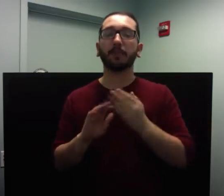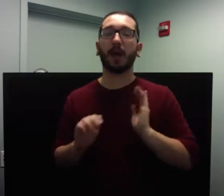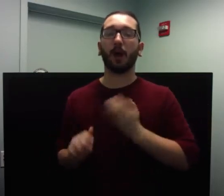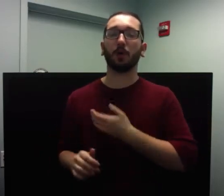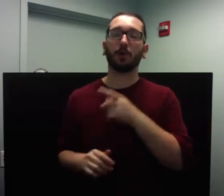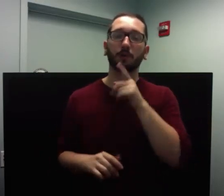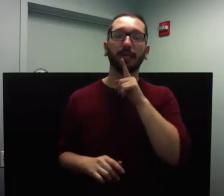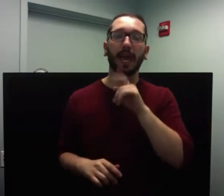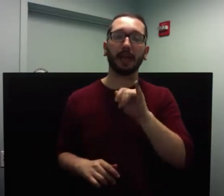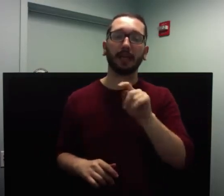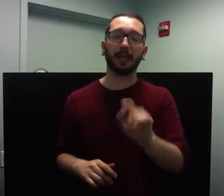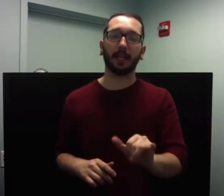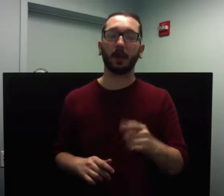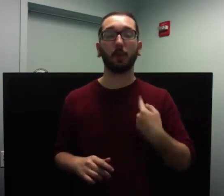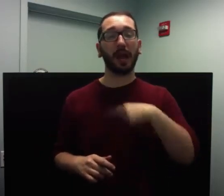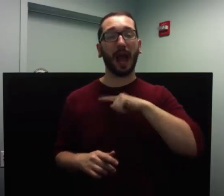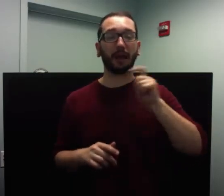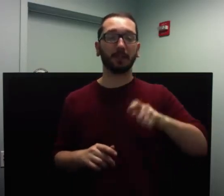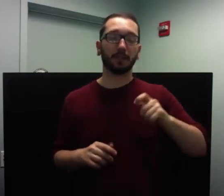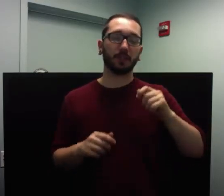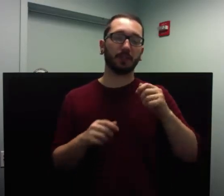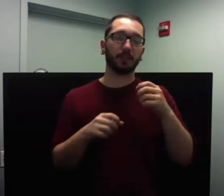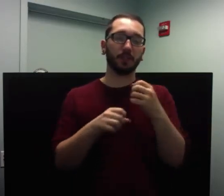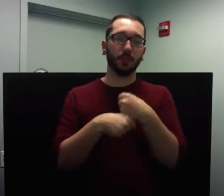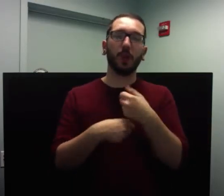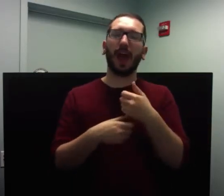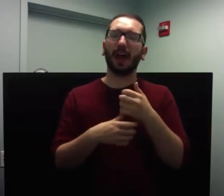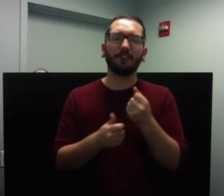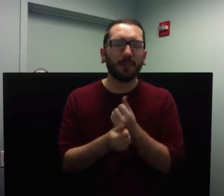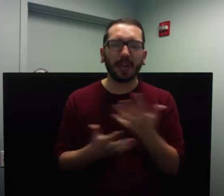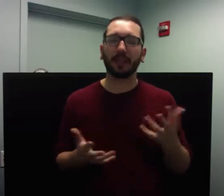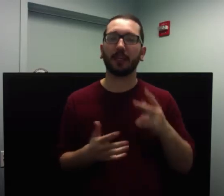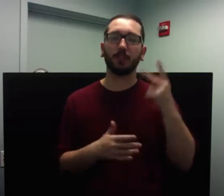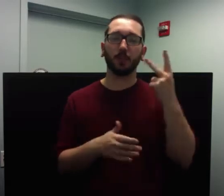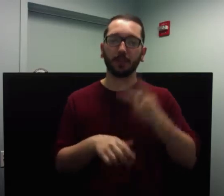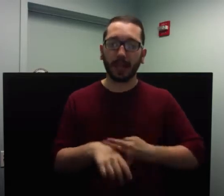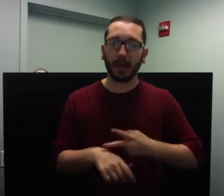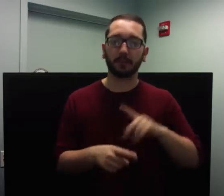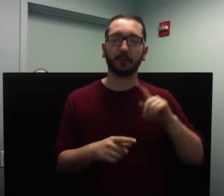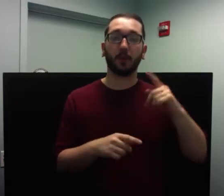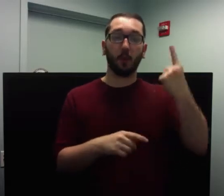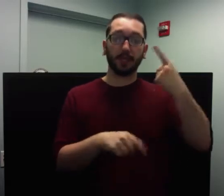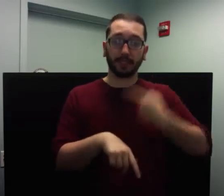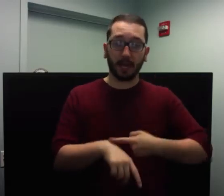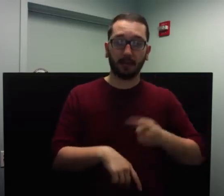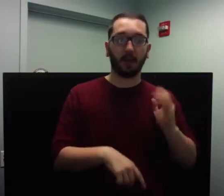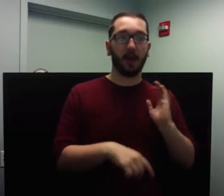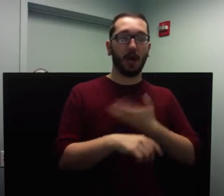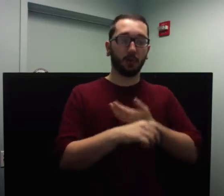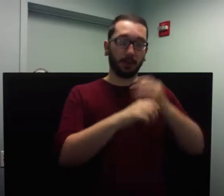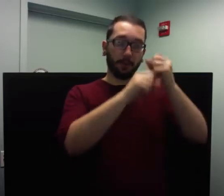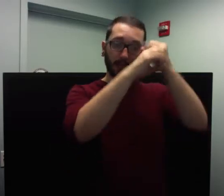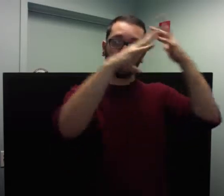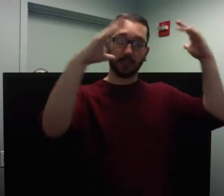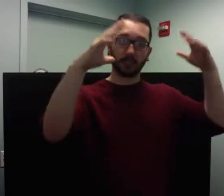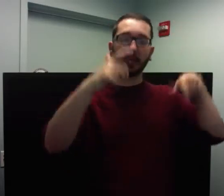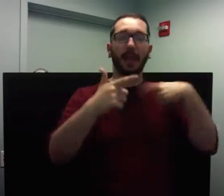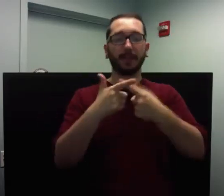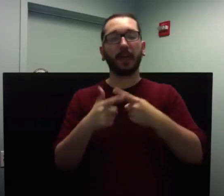world twice. Once in our minds and then again out in the world to make it so. So facing